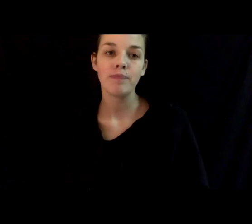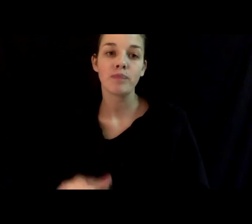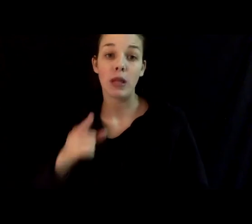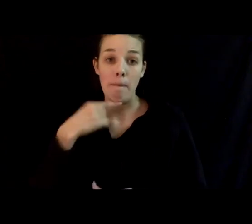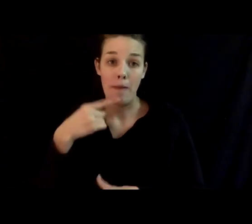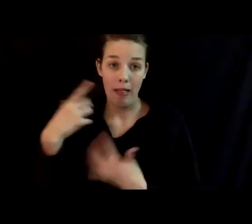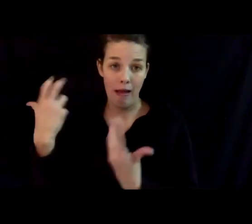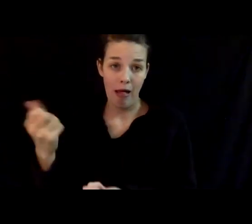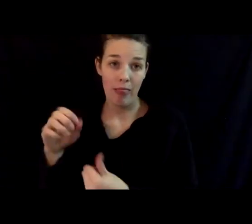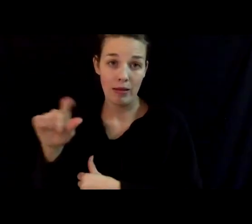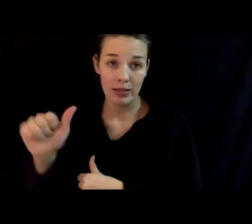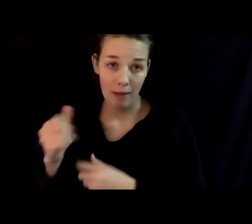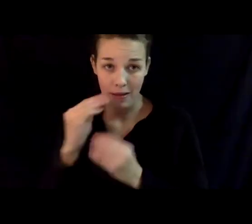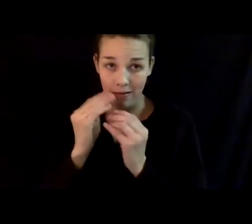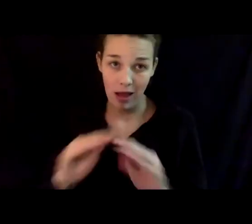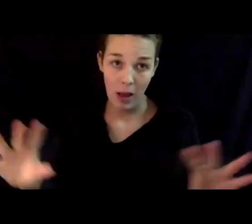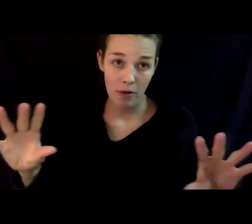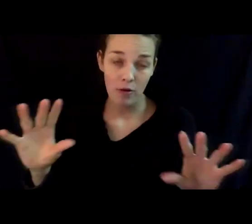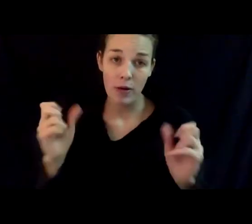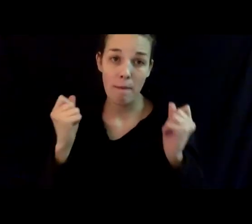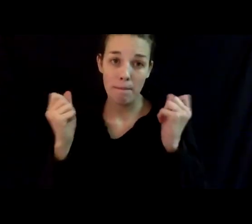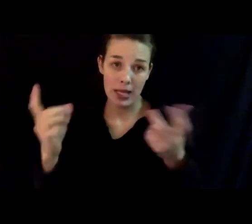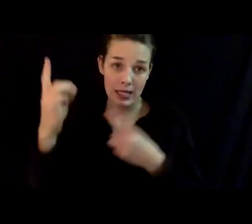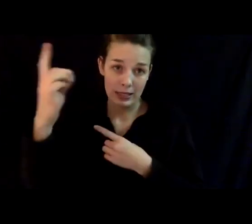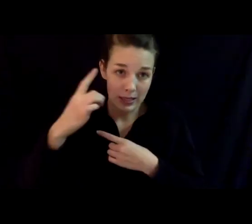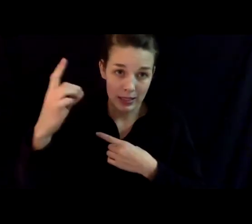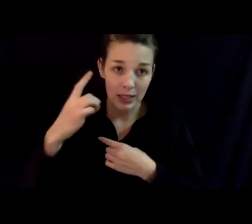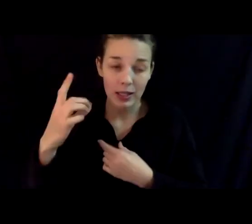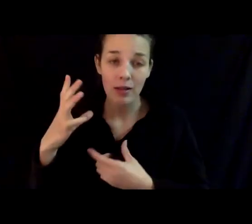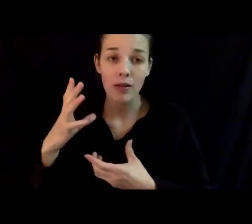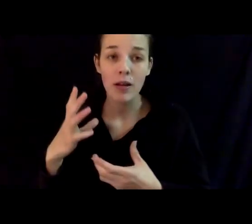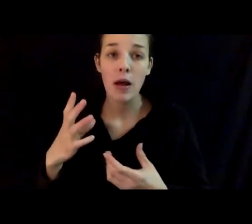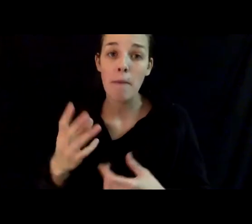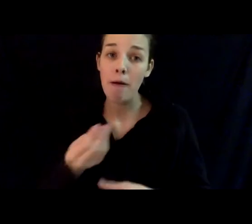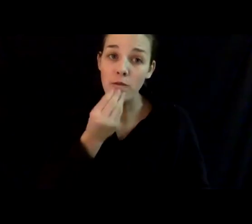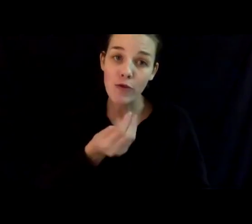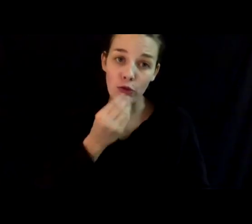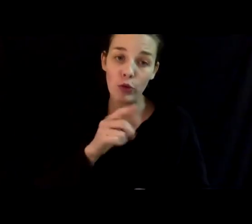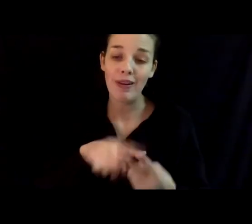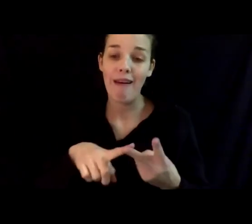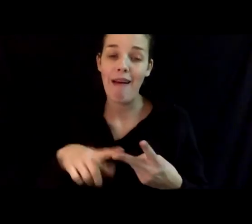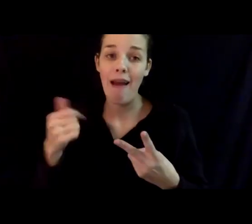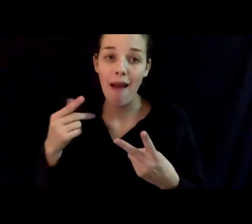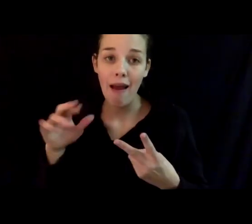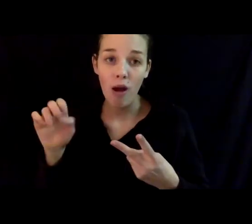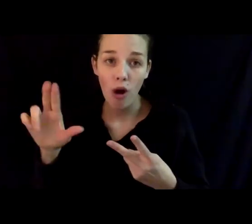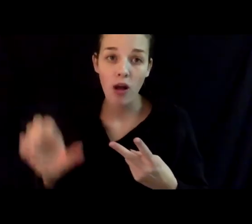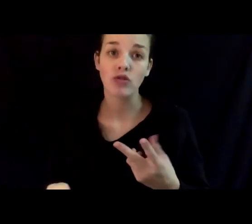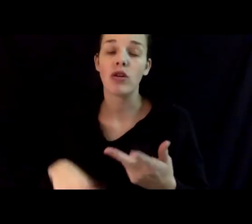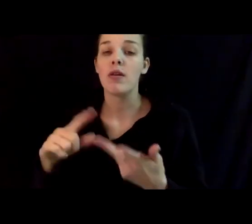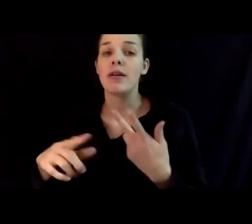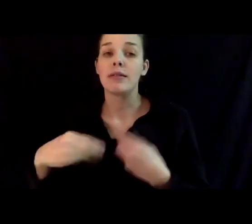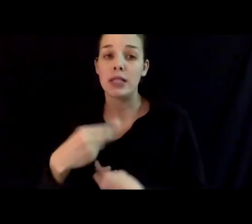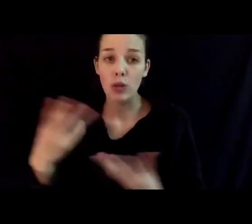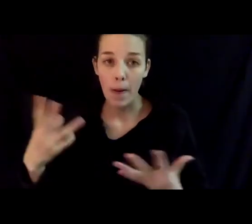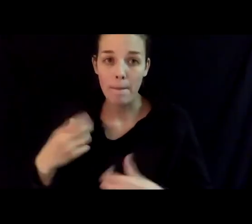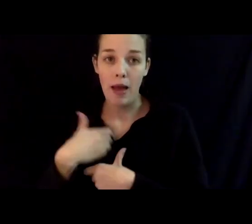indicates outbreaks or clusters of disease among food, agriculture, distribution, and manufacturing